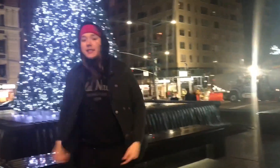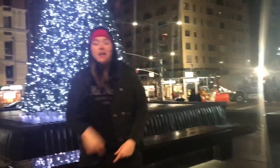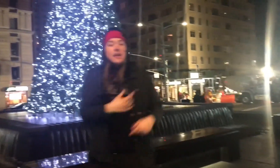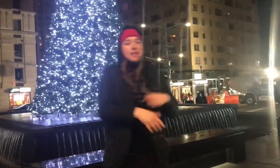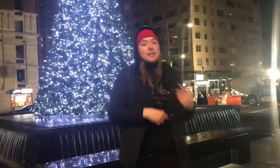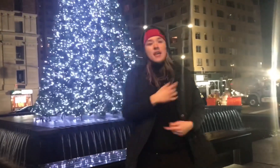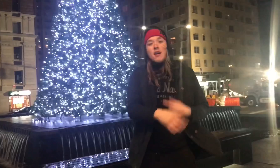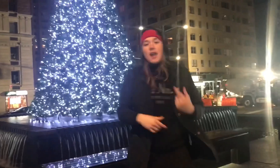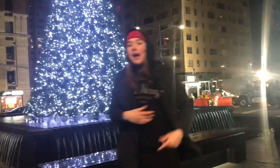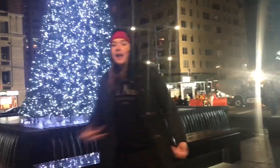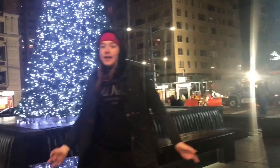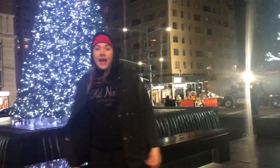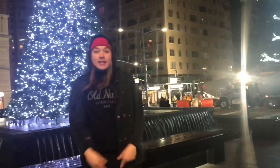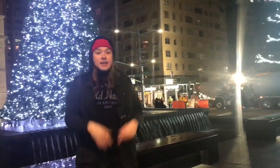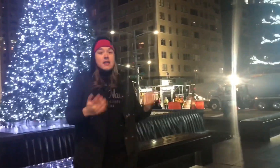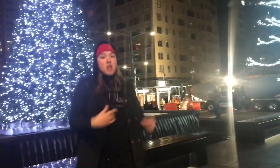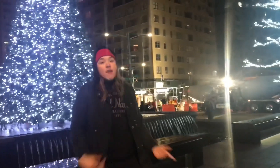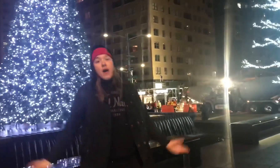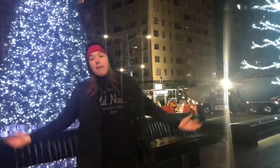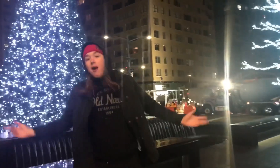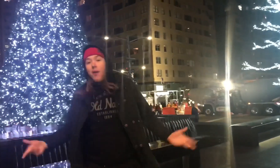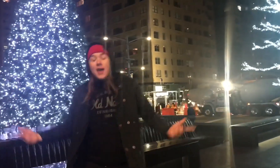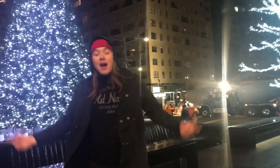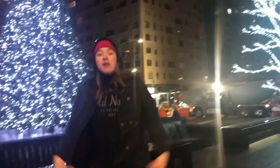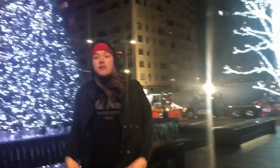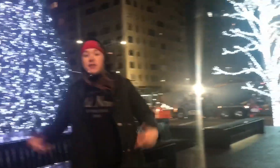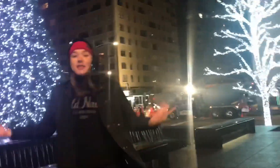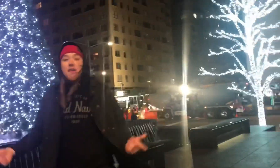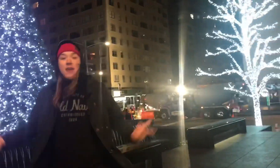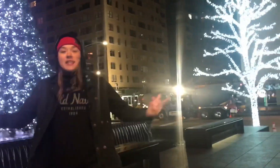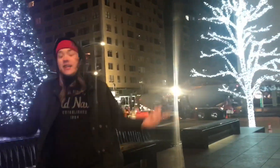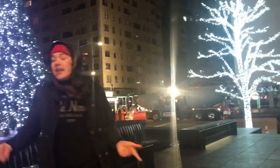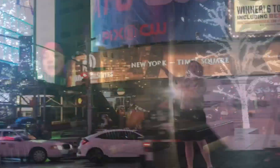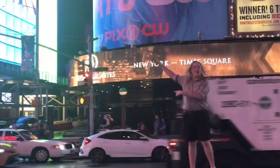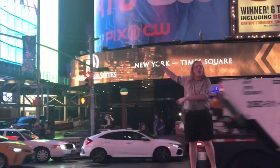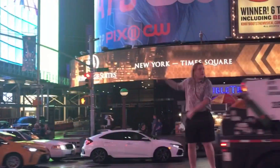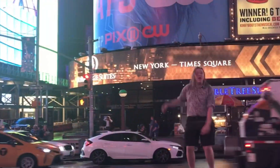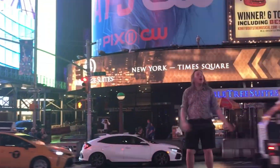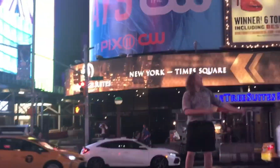I go, I got stannema. I might crack your vertebra, if I really wanna.